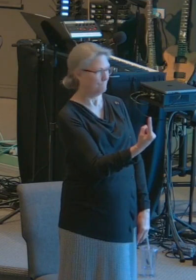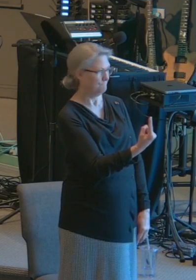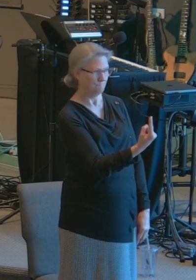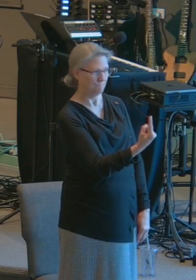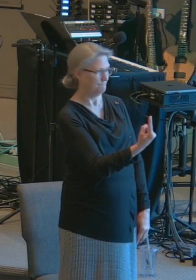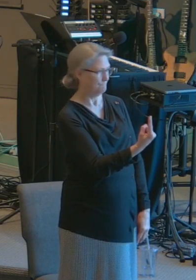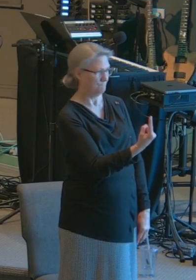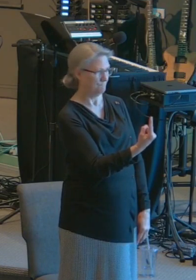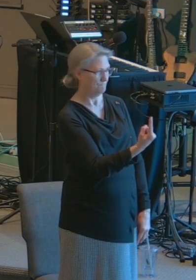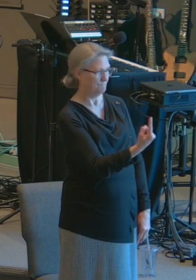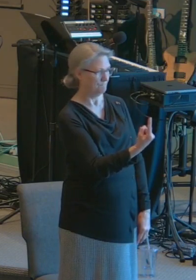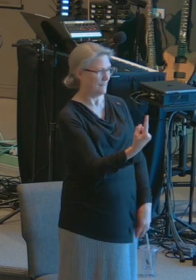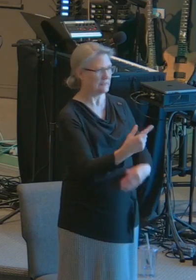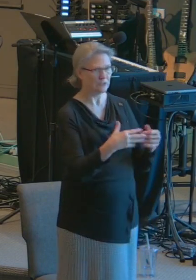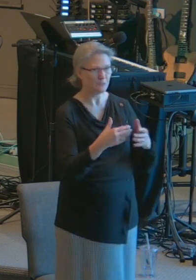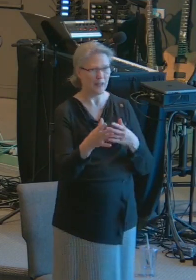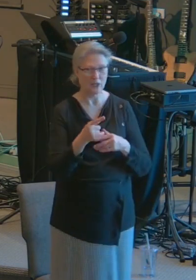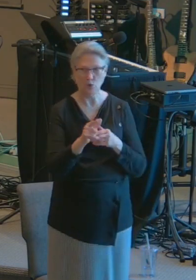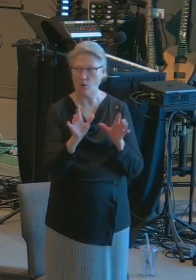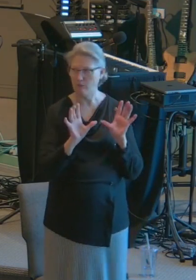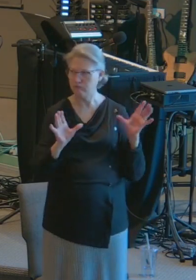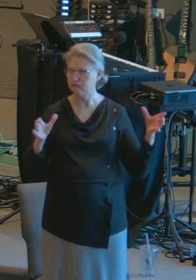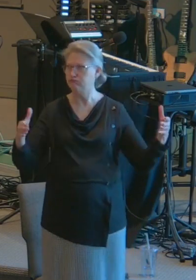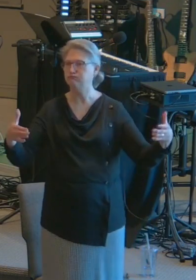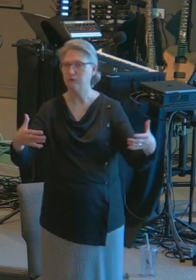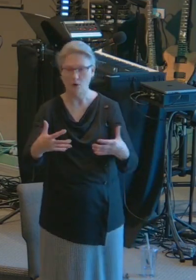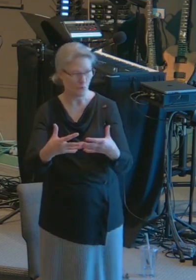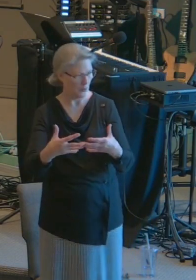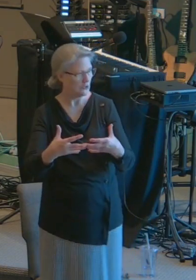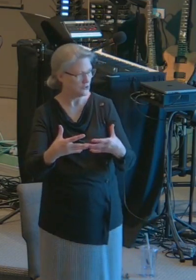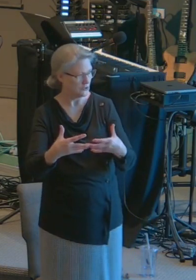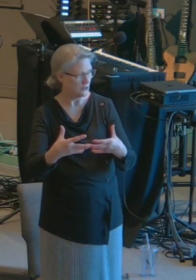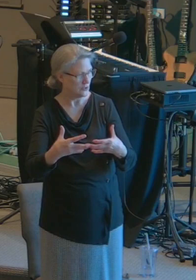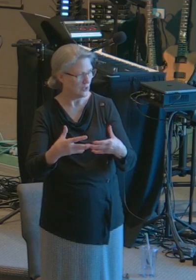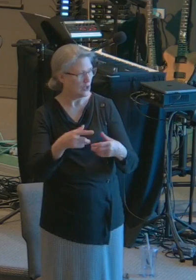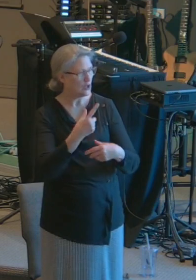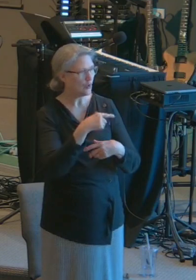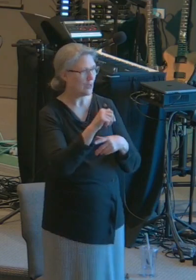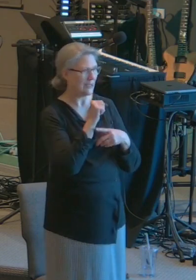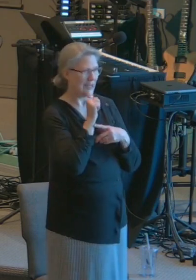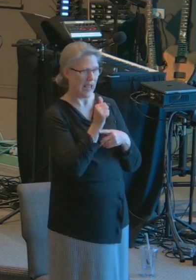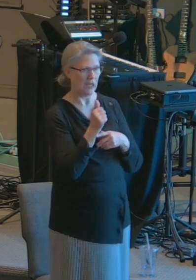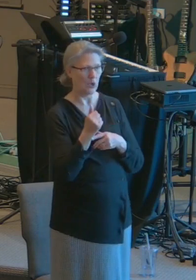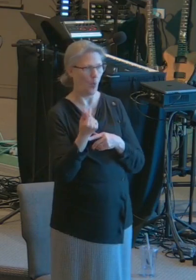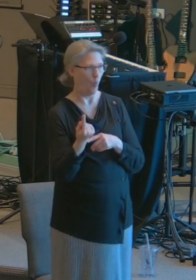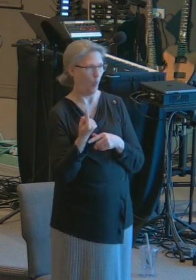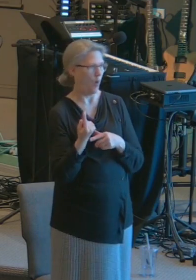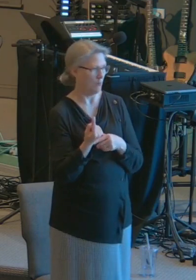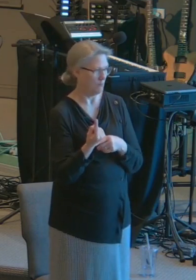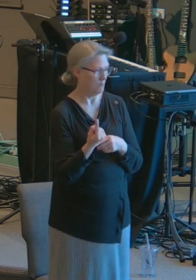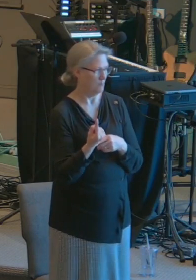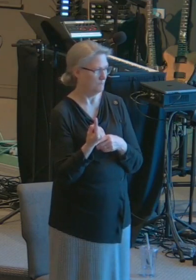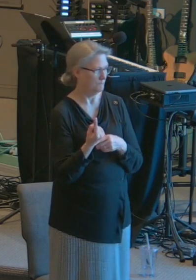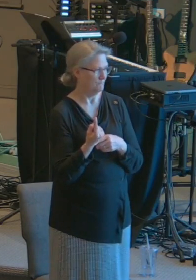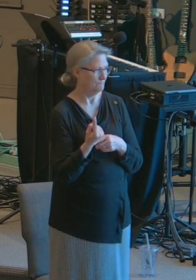Even though you are a congregation, you are not an entity.